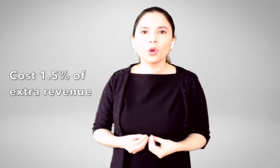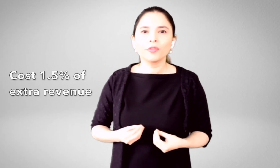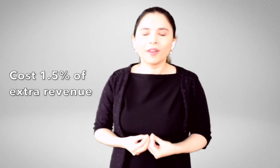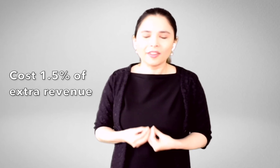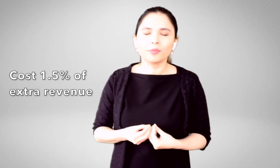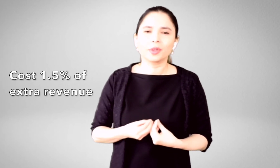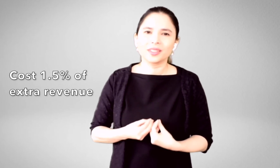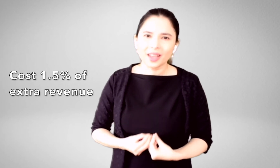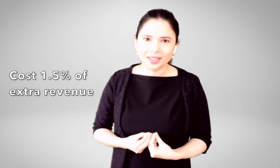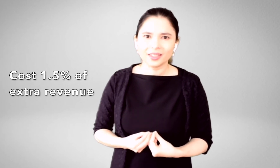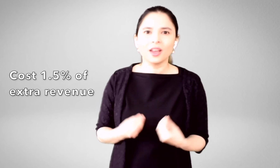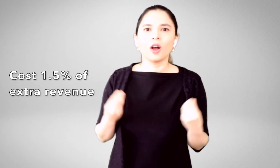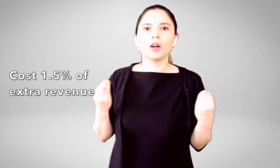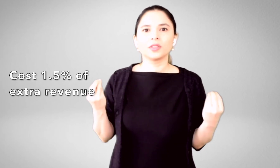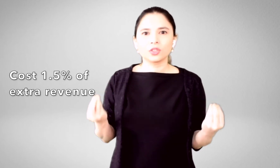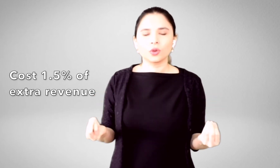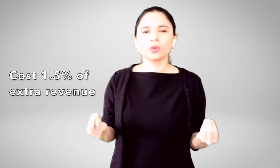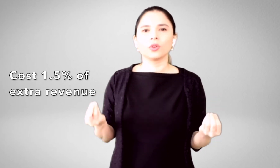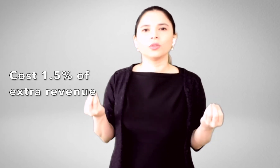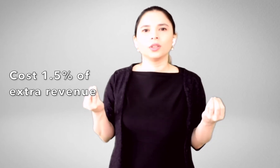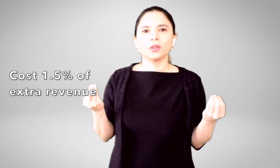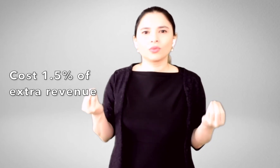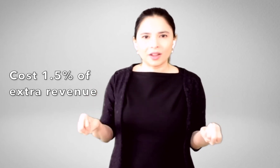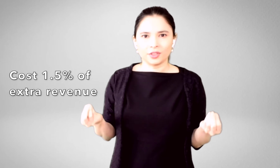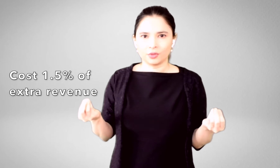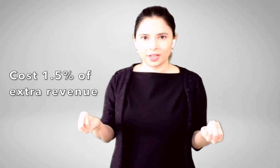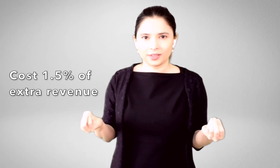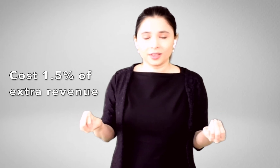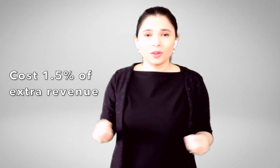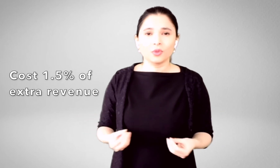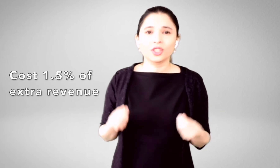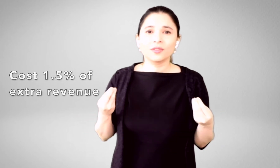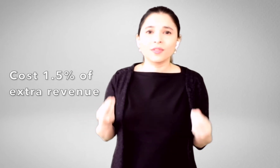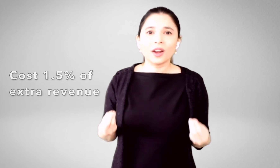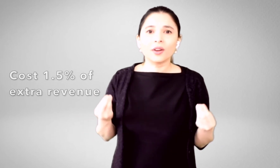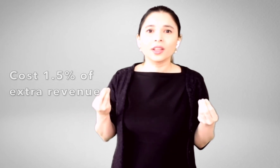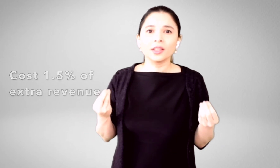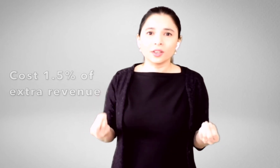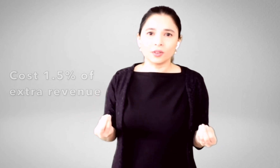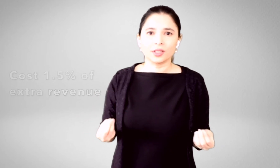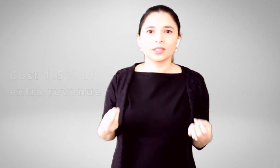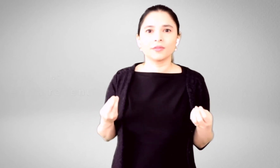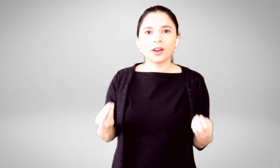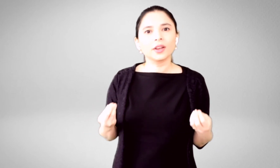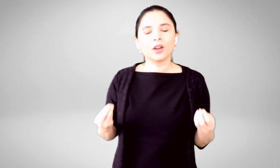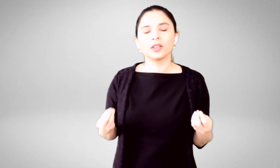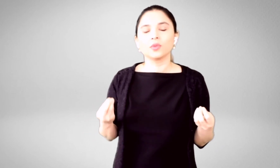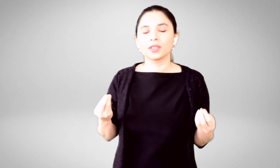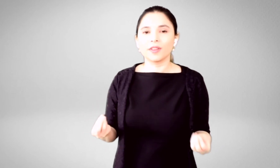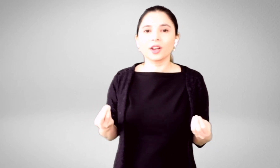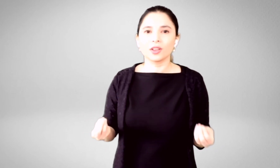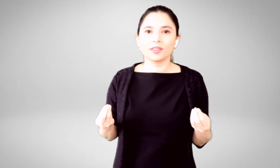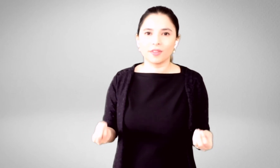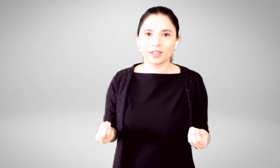.5% of its total revenue raise, which is very little. It was a very cost-effective